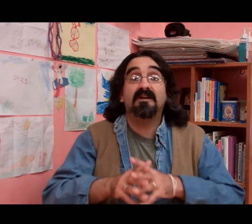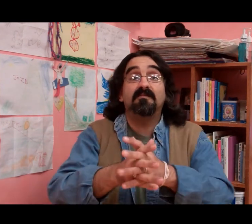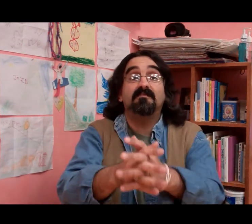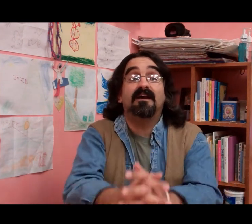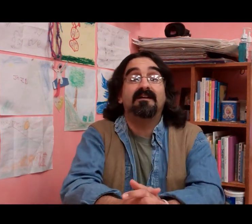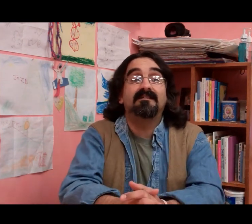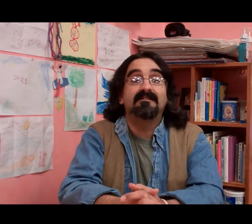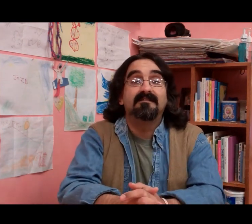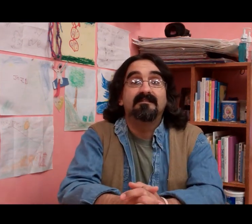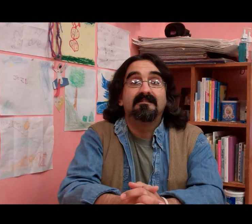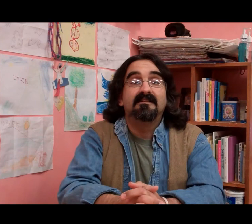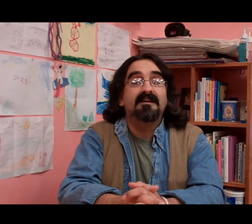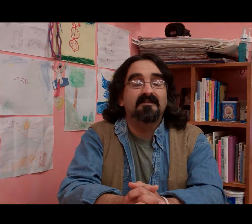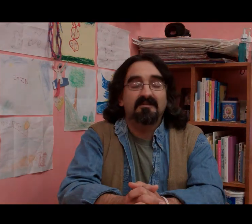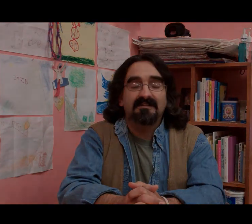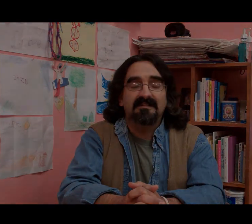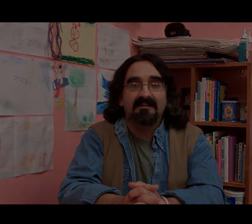stopping by. Have a great day.